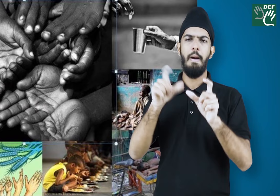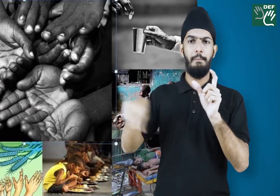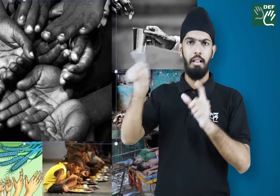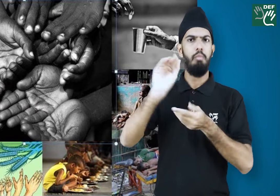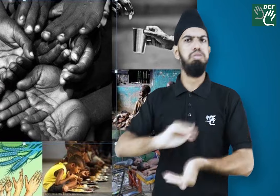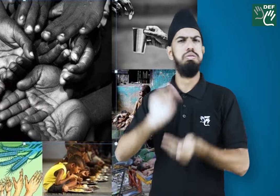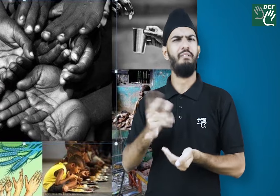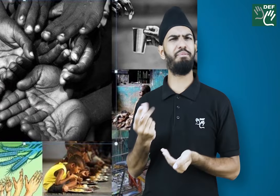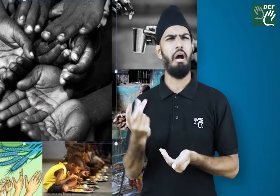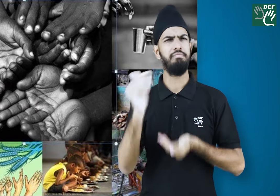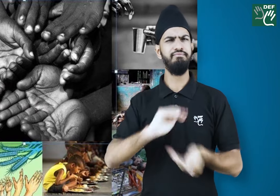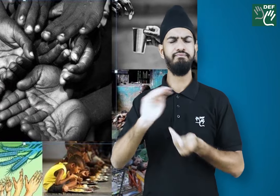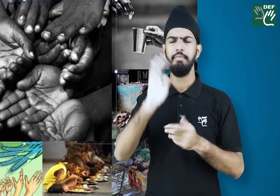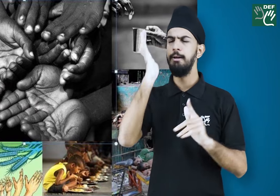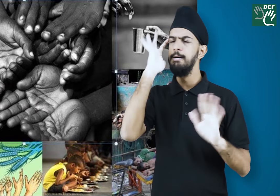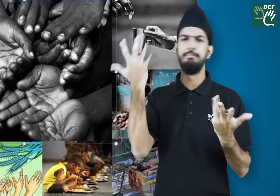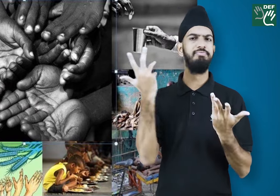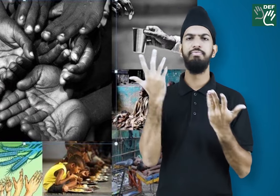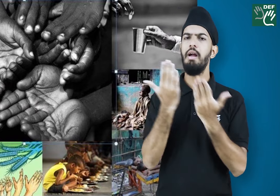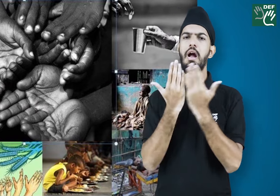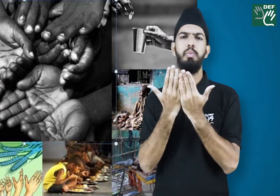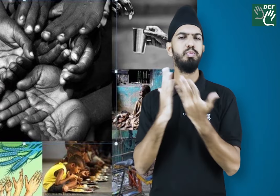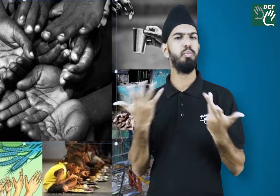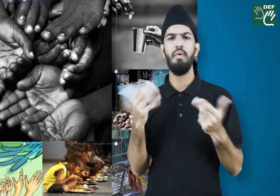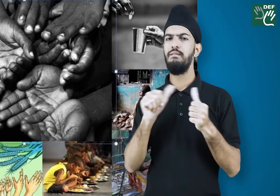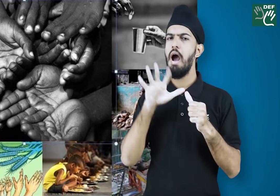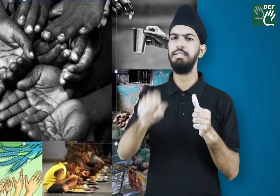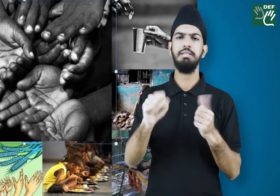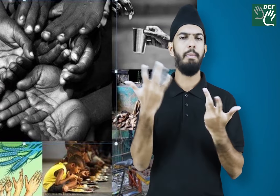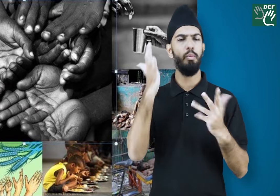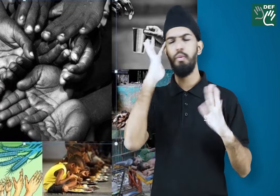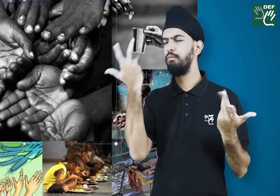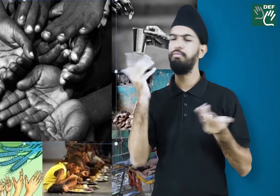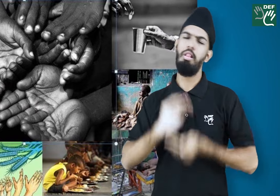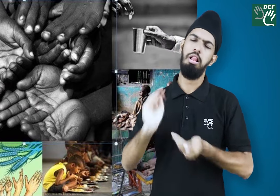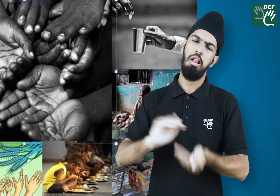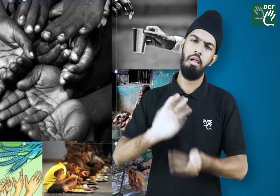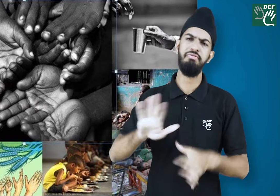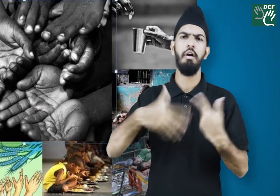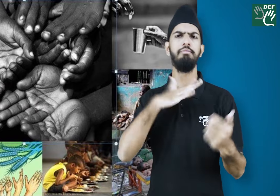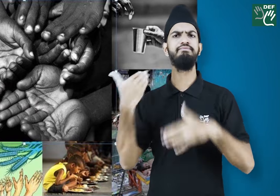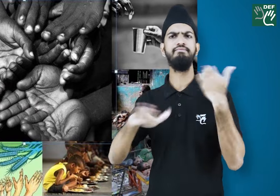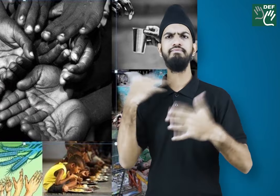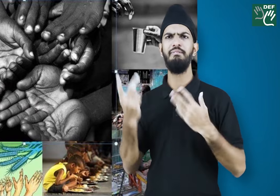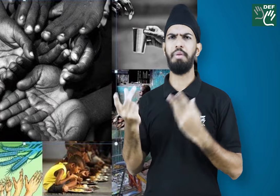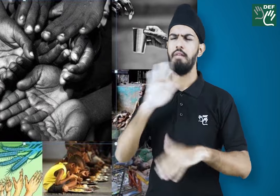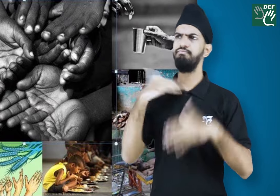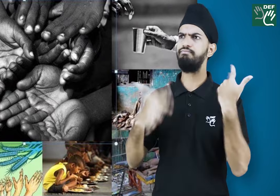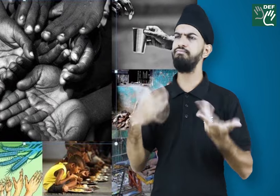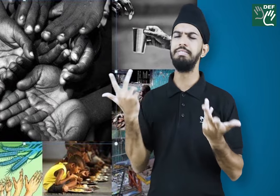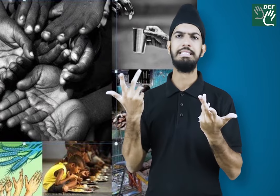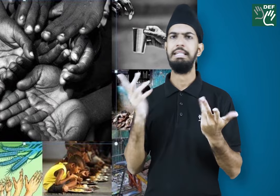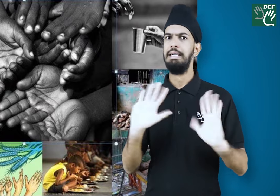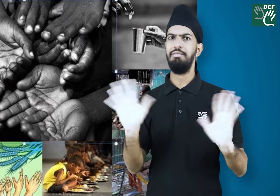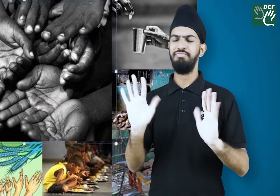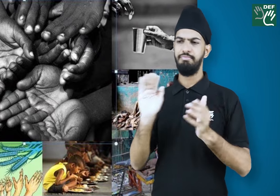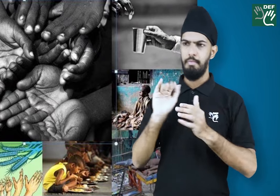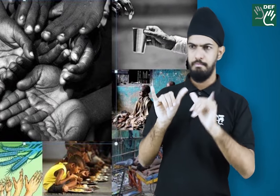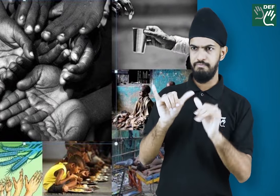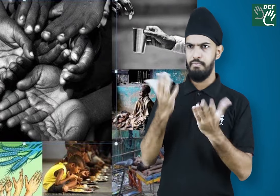because people don't have access to education and family planning services. So by balancing the birth rate, it can have a positive impact